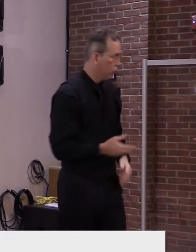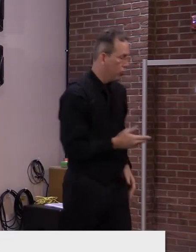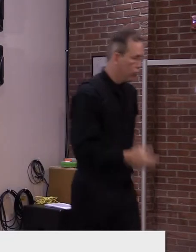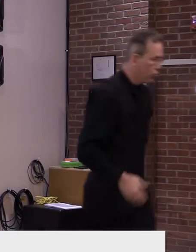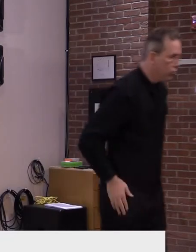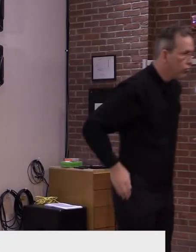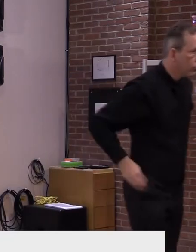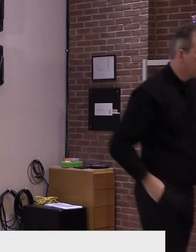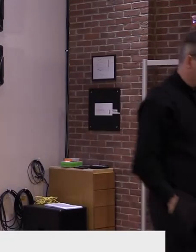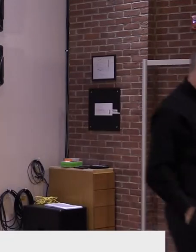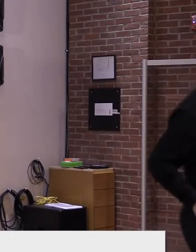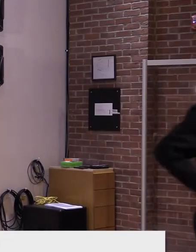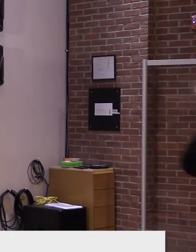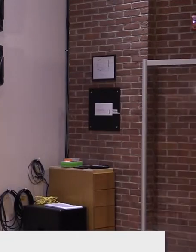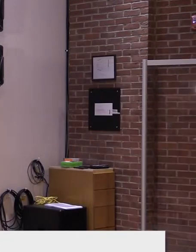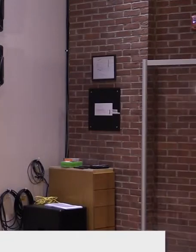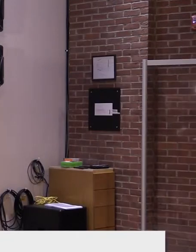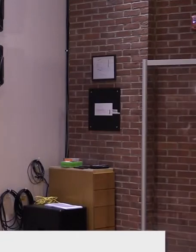Secretary